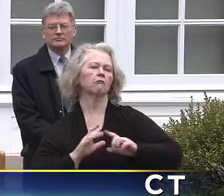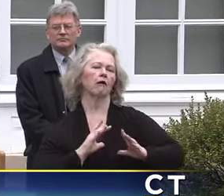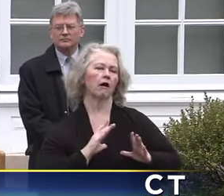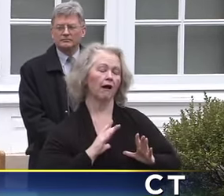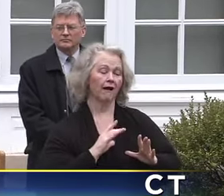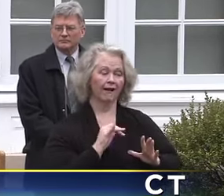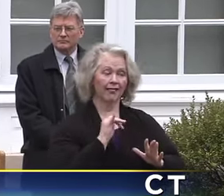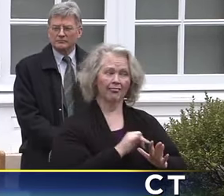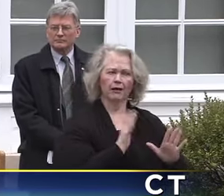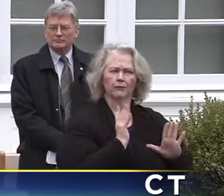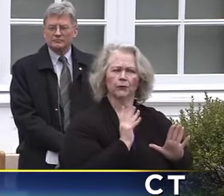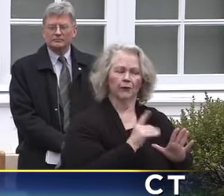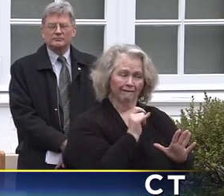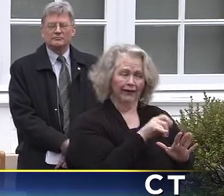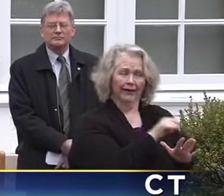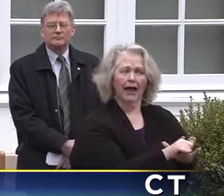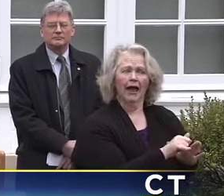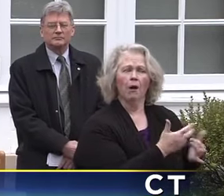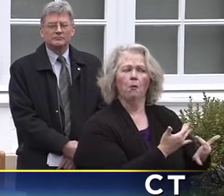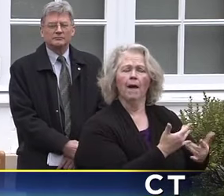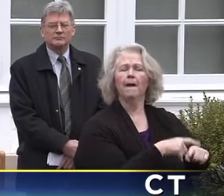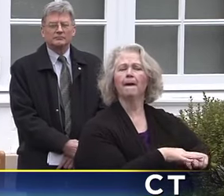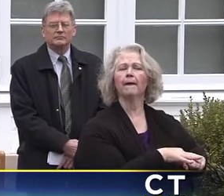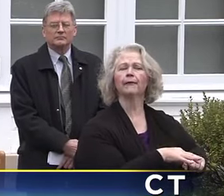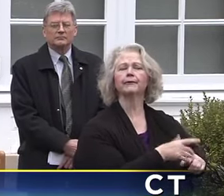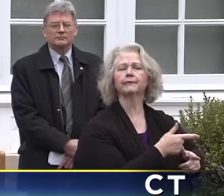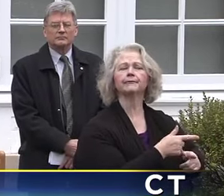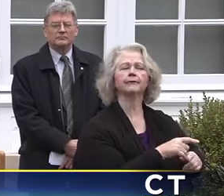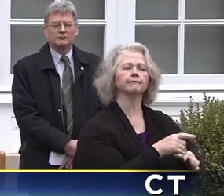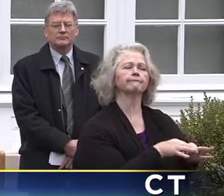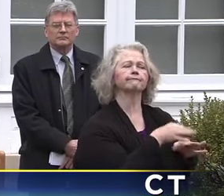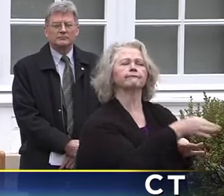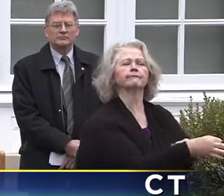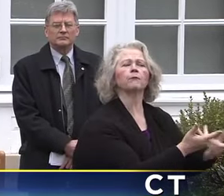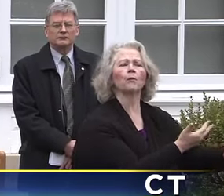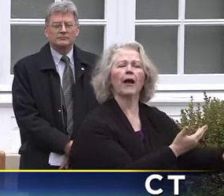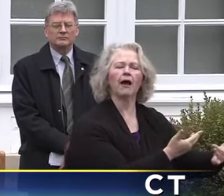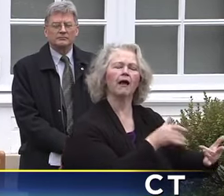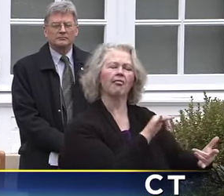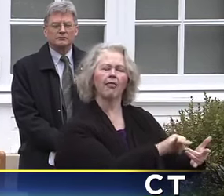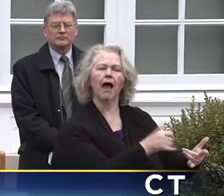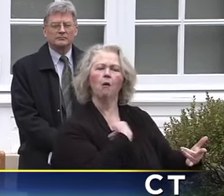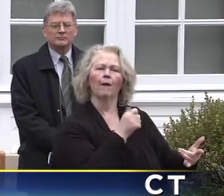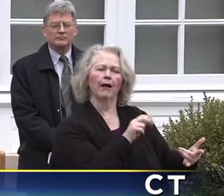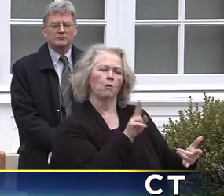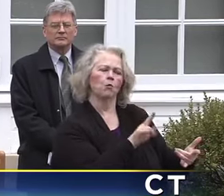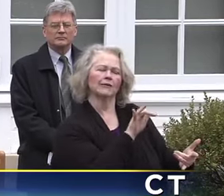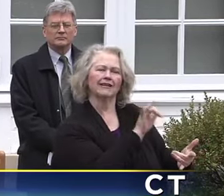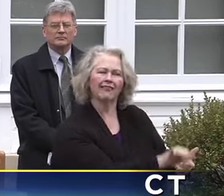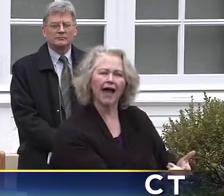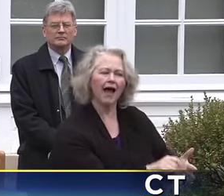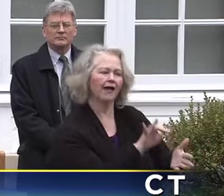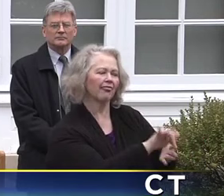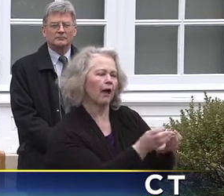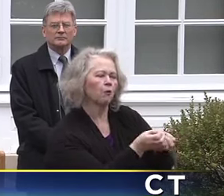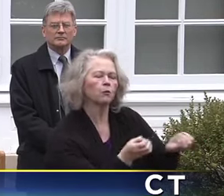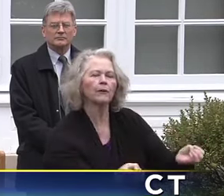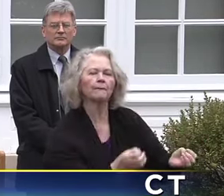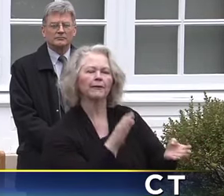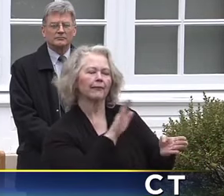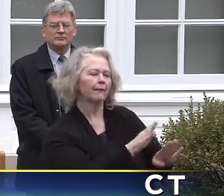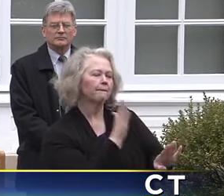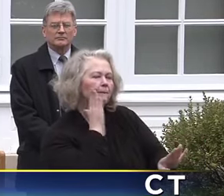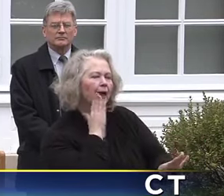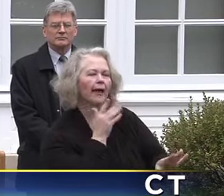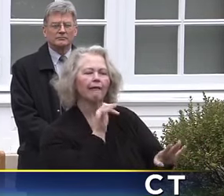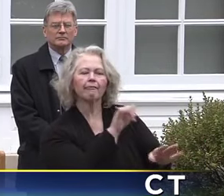don't have to do now that can be put off, that's another bed. That's another protective gown that's available to a doctor to